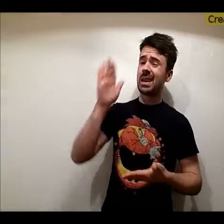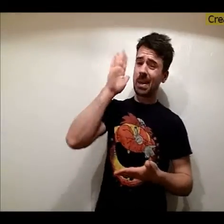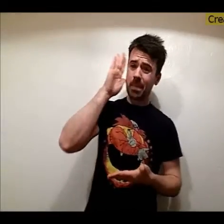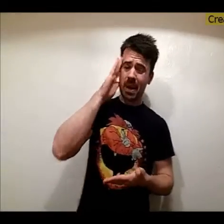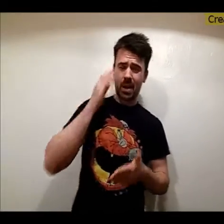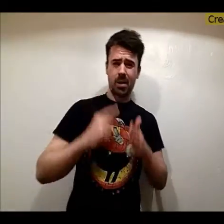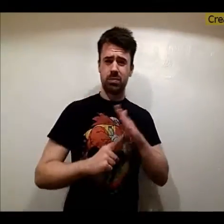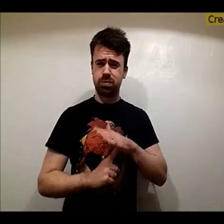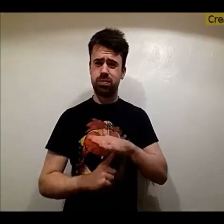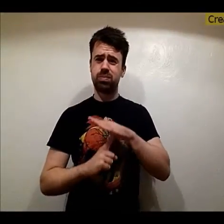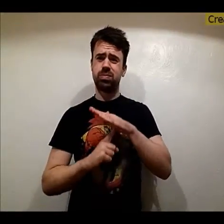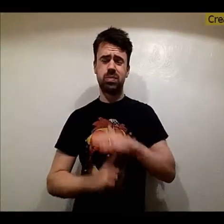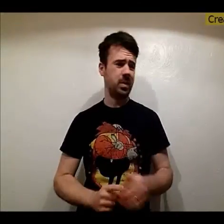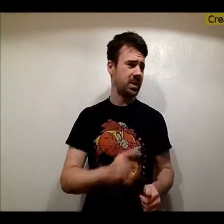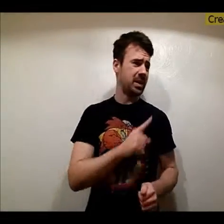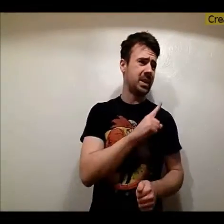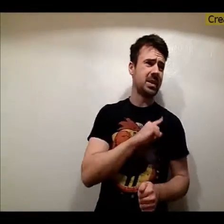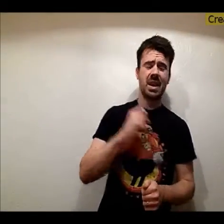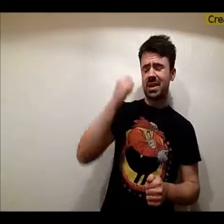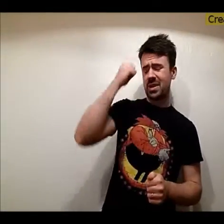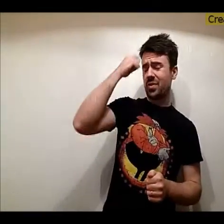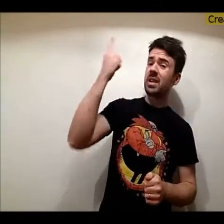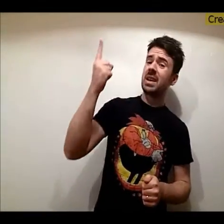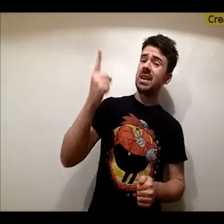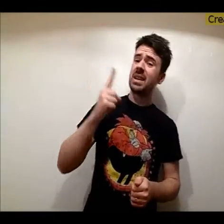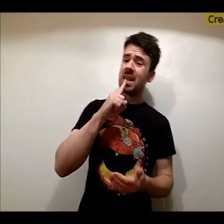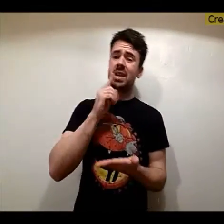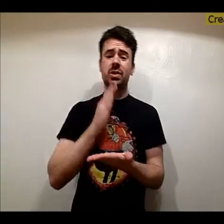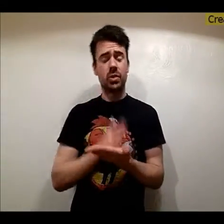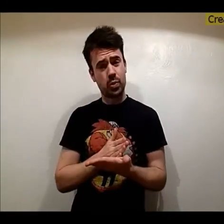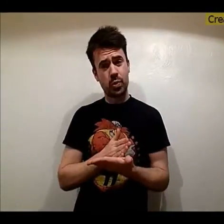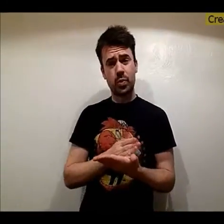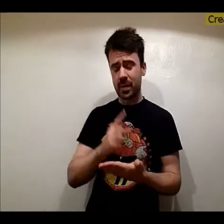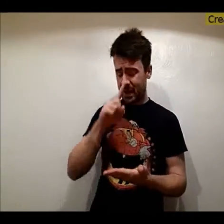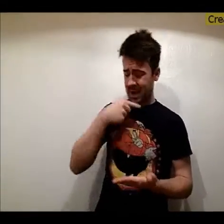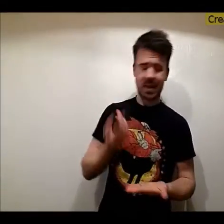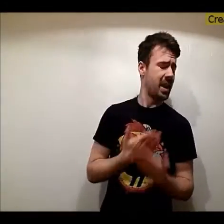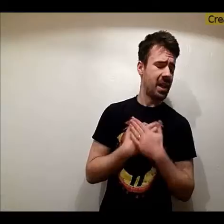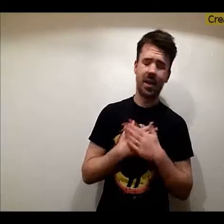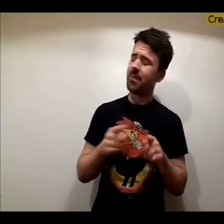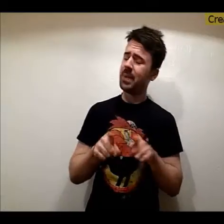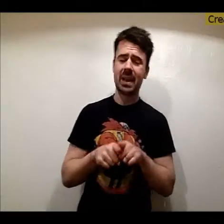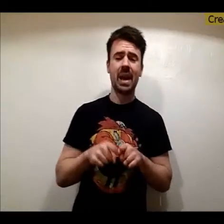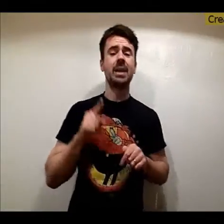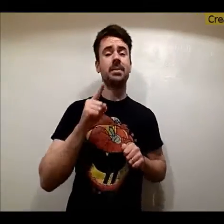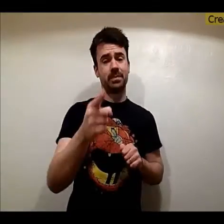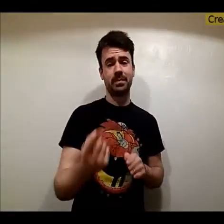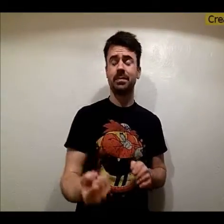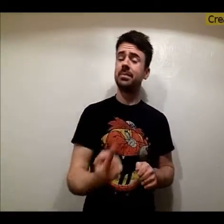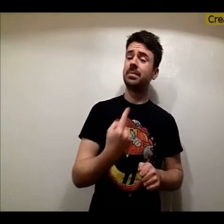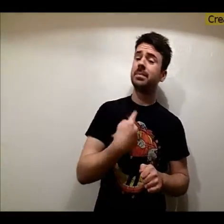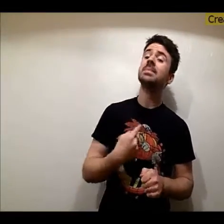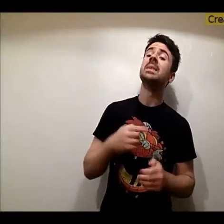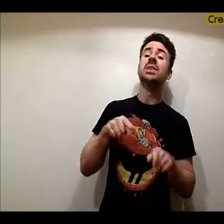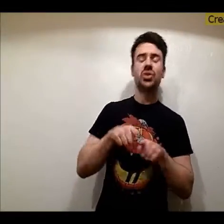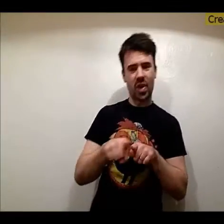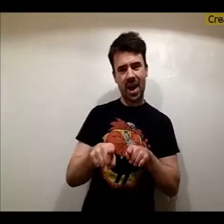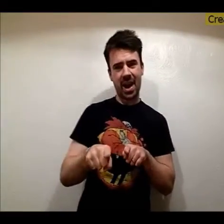in bed so blue Cause I realized the truth They can love me like you I tried